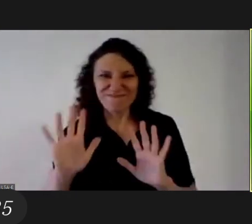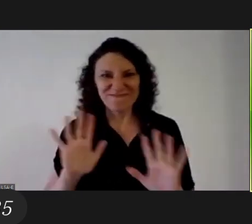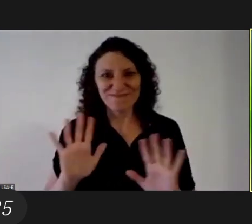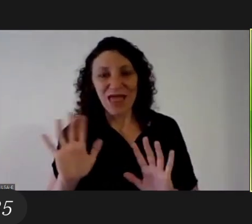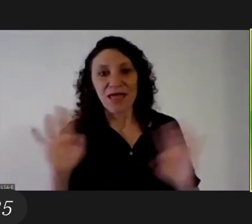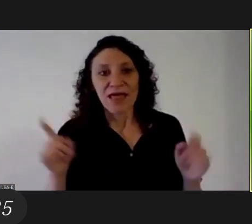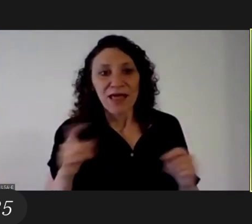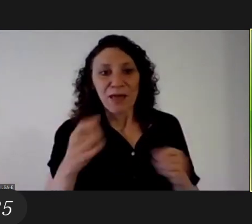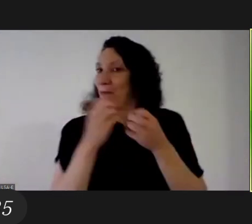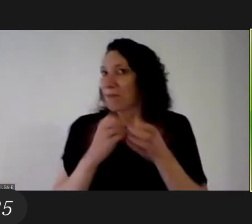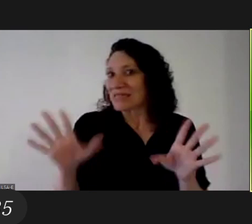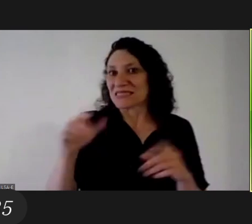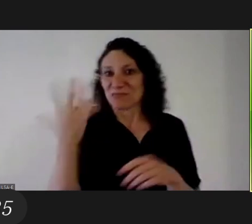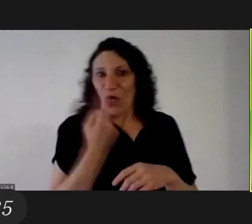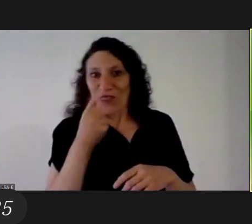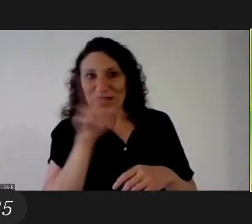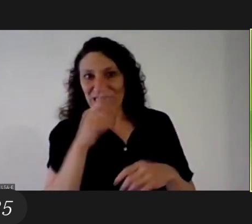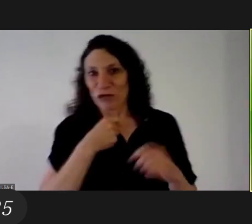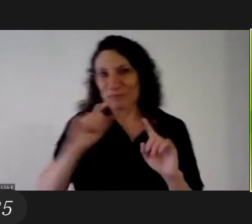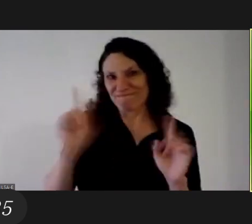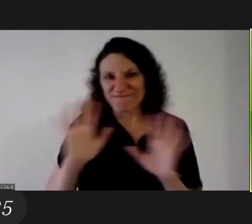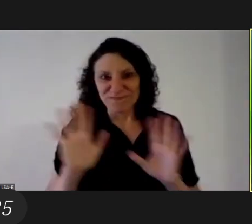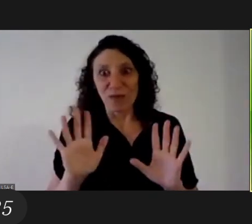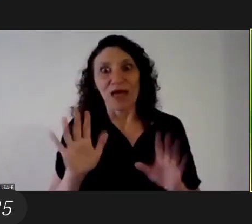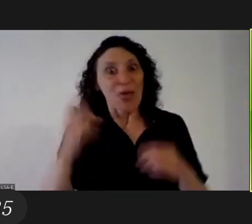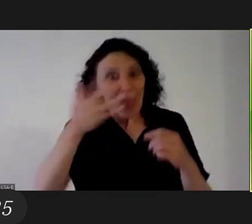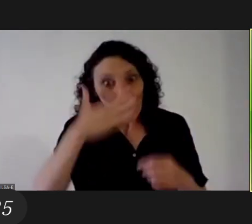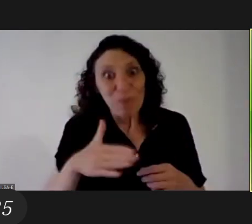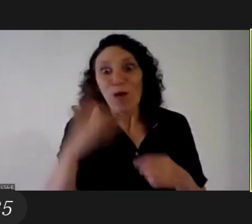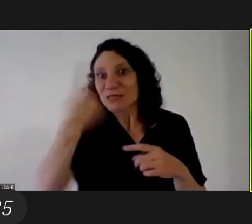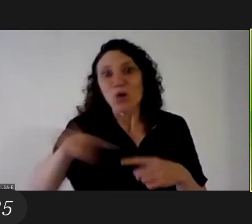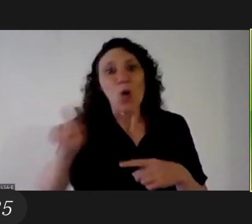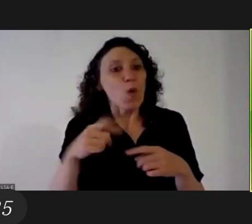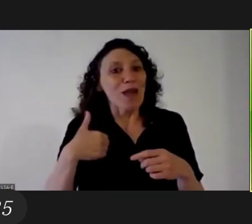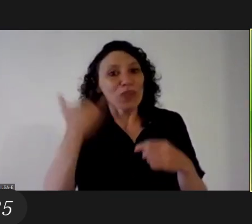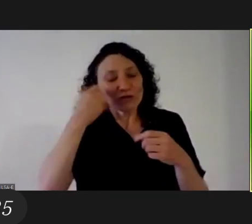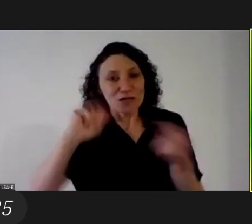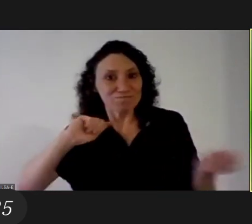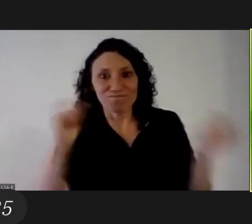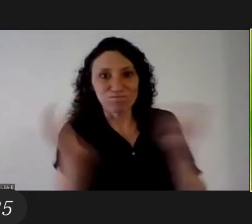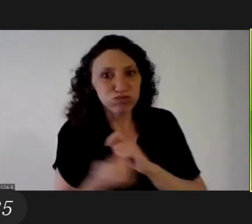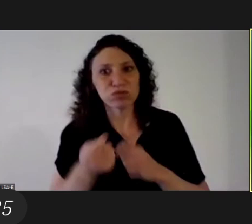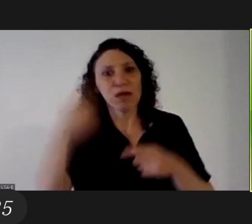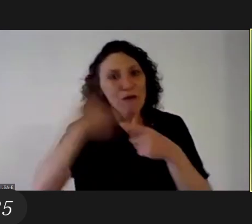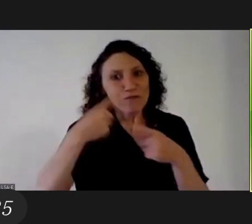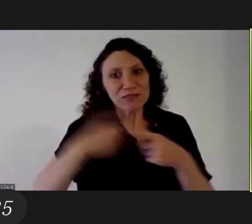festival and the director of film makers and the filmmakers filmmakers said is there a thing for me? yeah